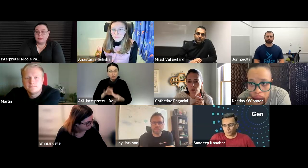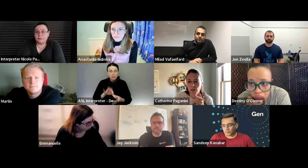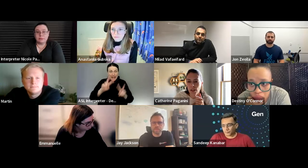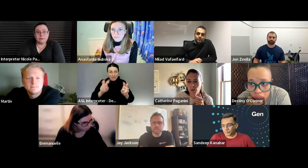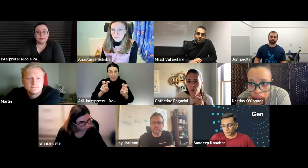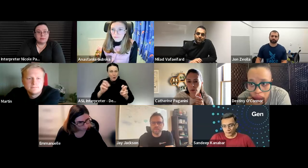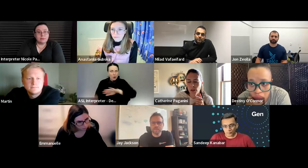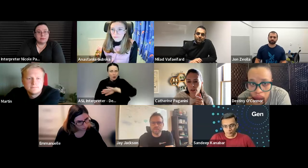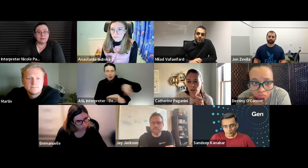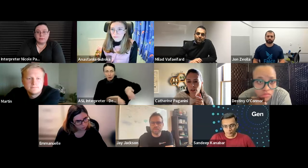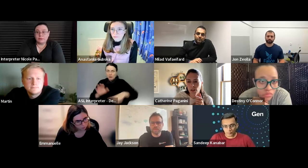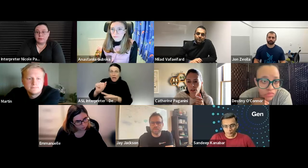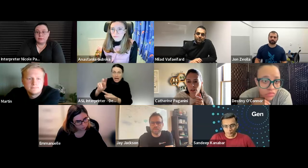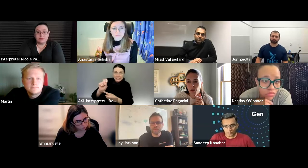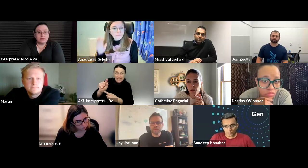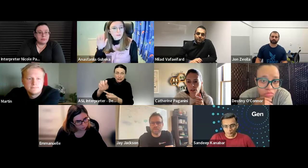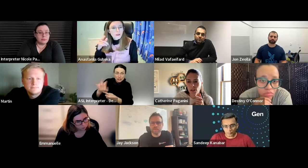wanna say don't you maybe